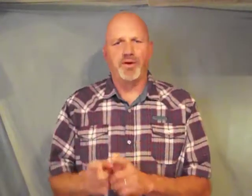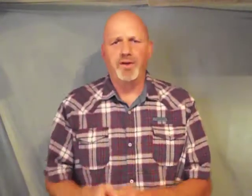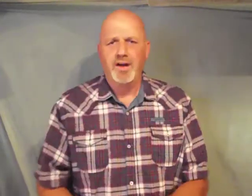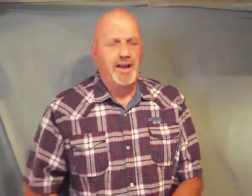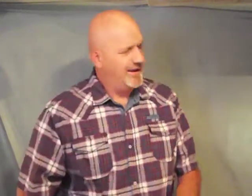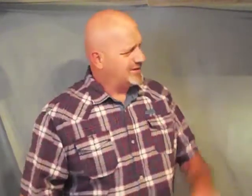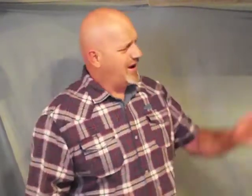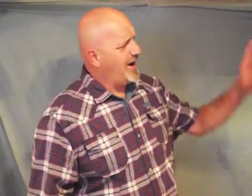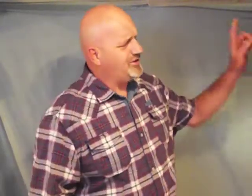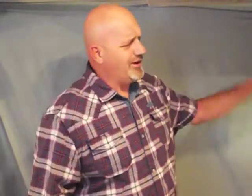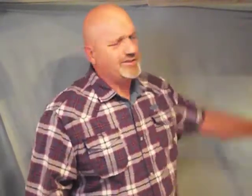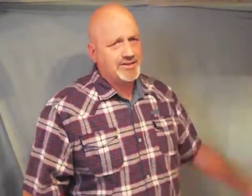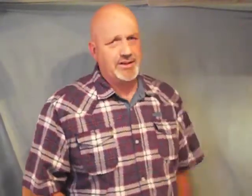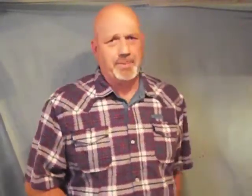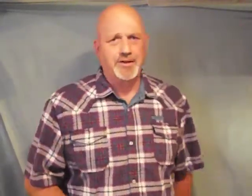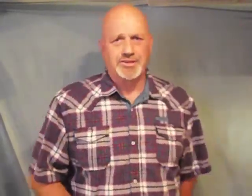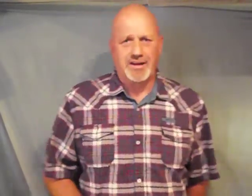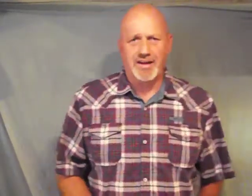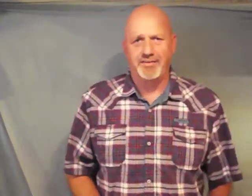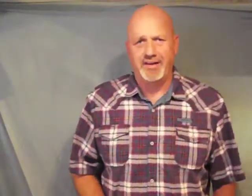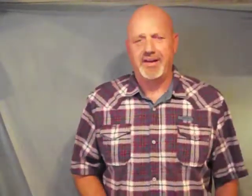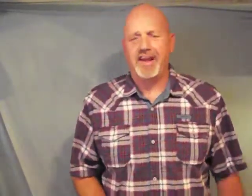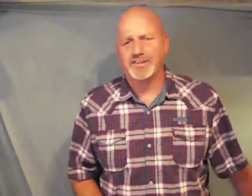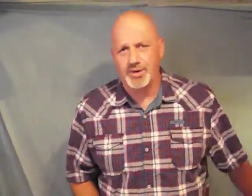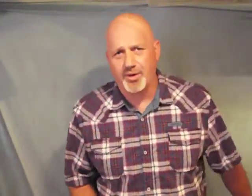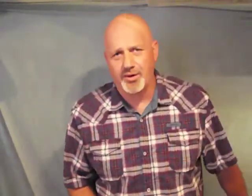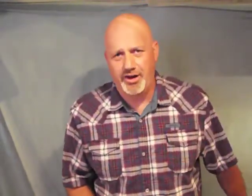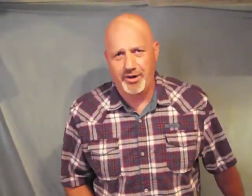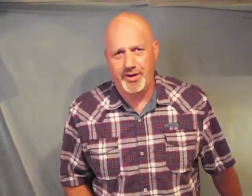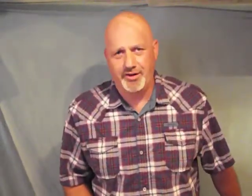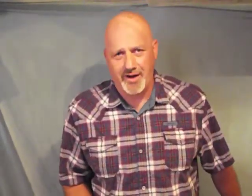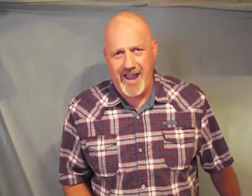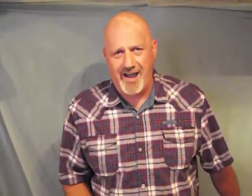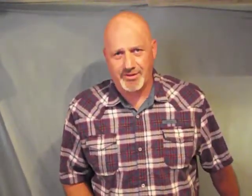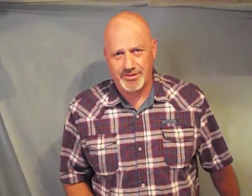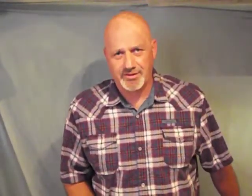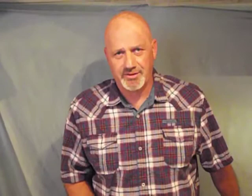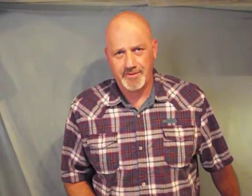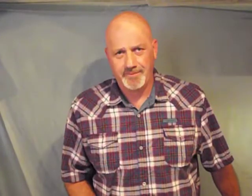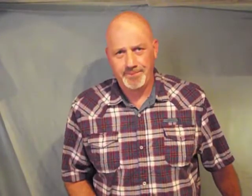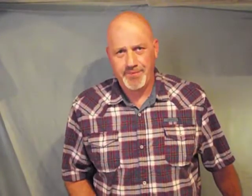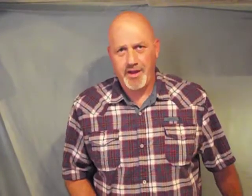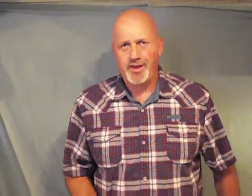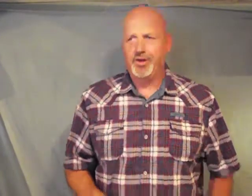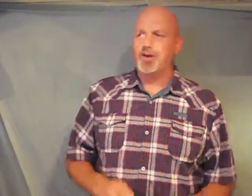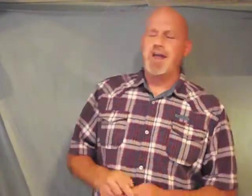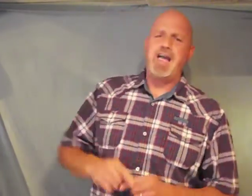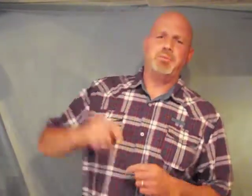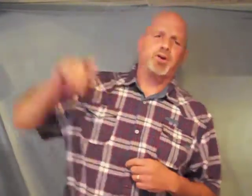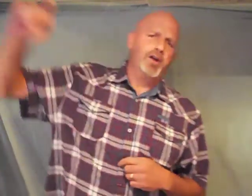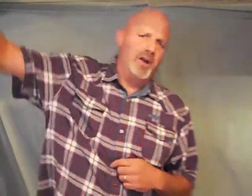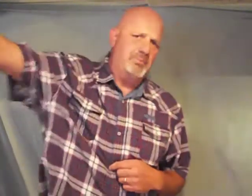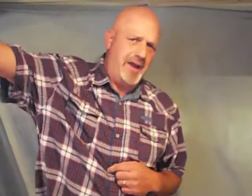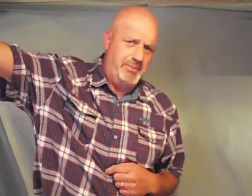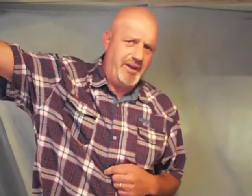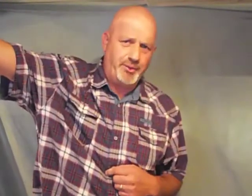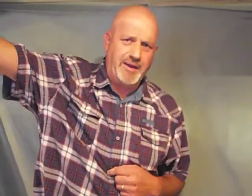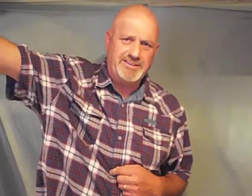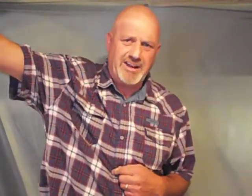is not just the person living next door to you in your house your neighbor may be three states